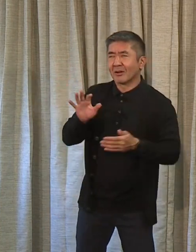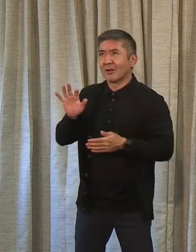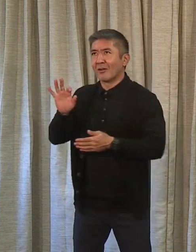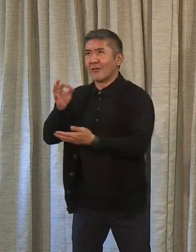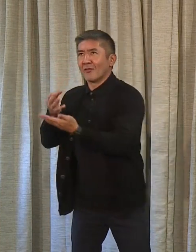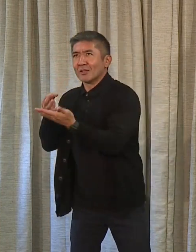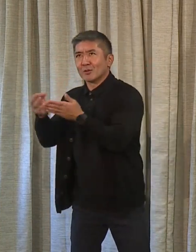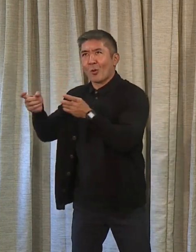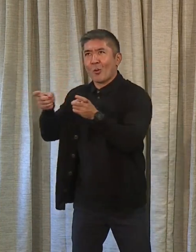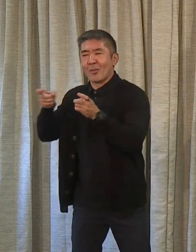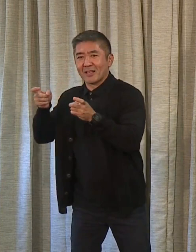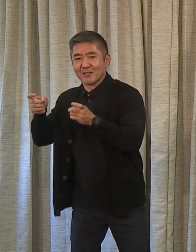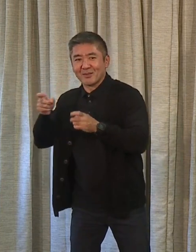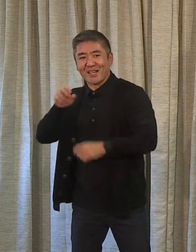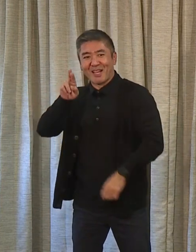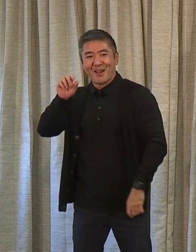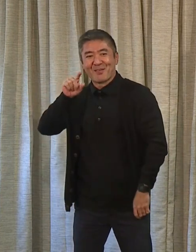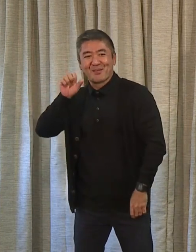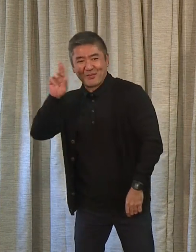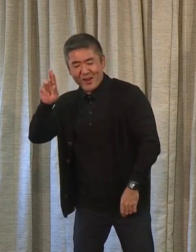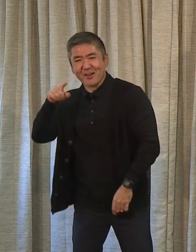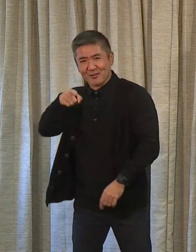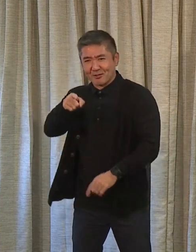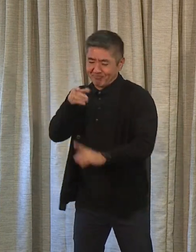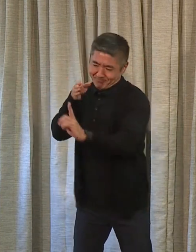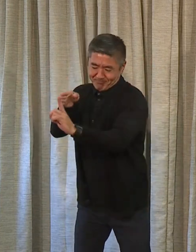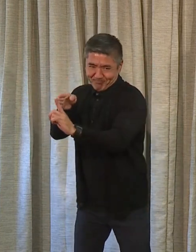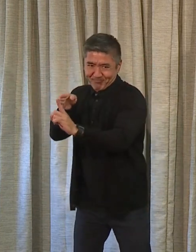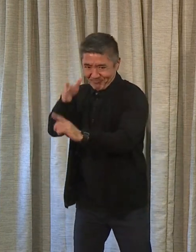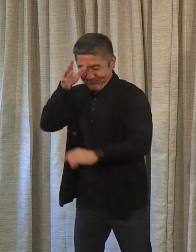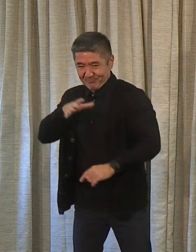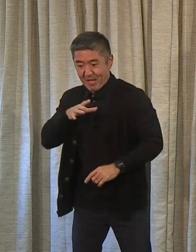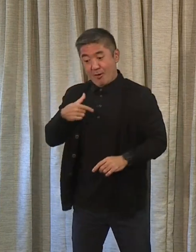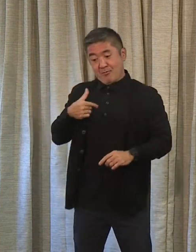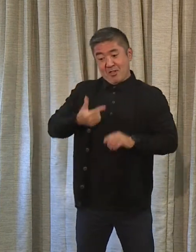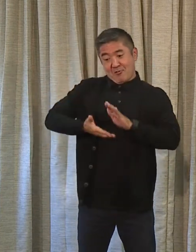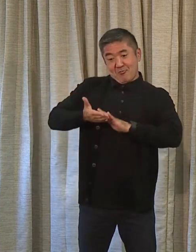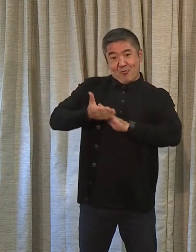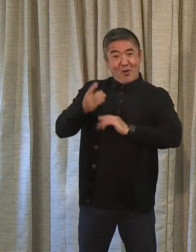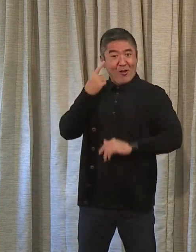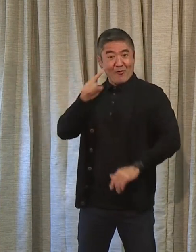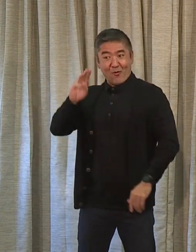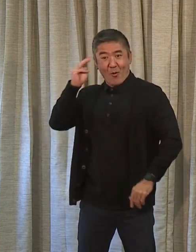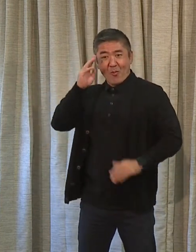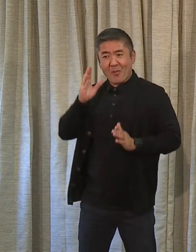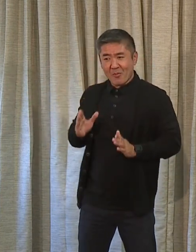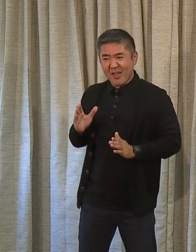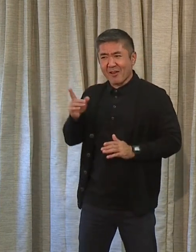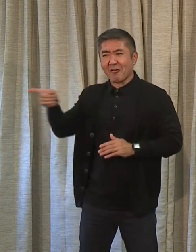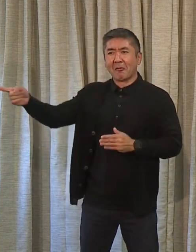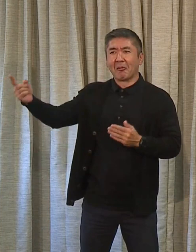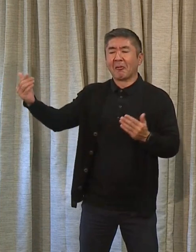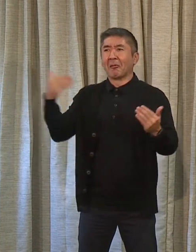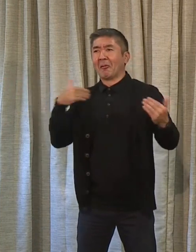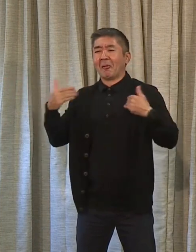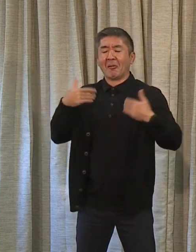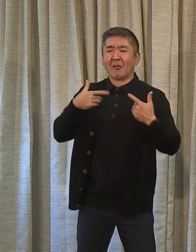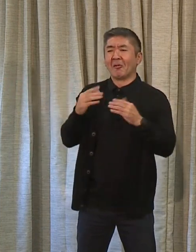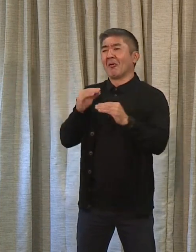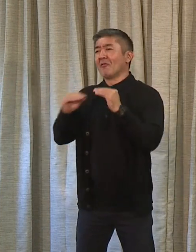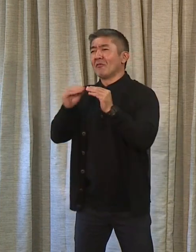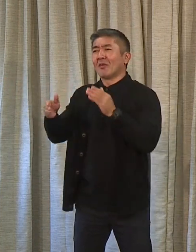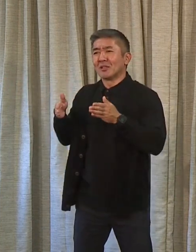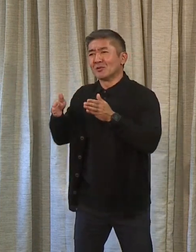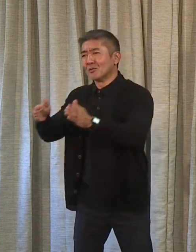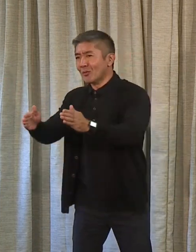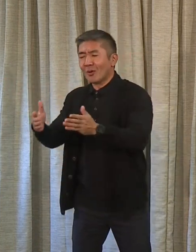management or whatever, but Roger's our go-to guy. As I was running for mayor, everybody said to me, you know, if you could just fix the roads and keep us feeling safe, you'd be a great